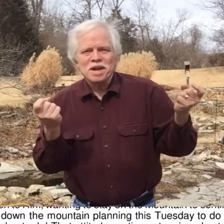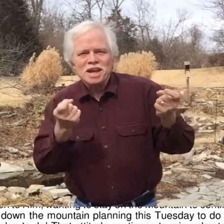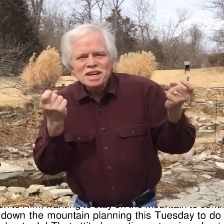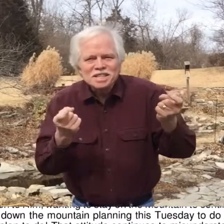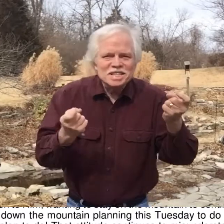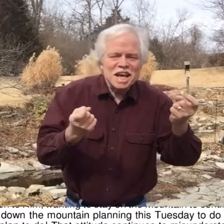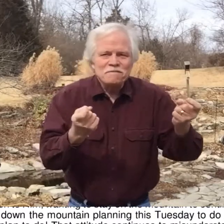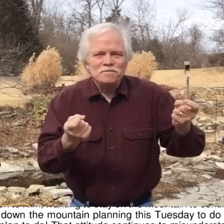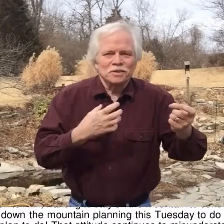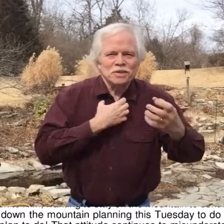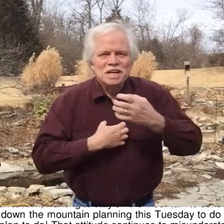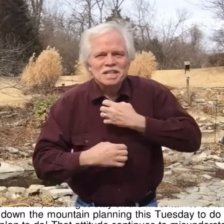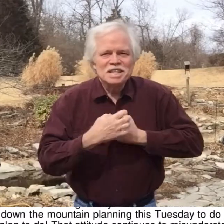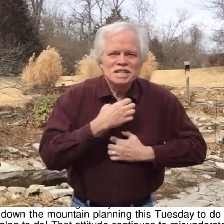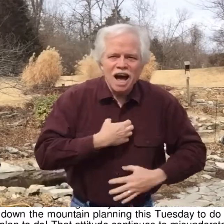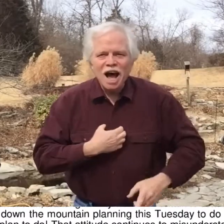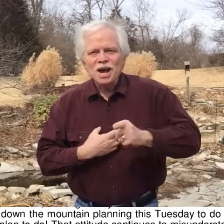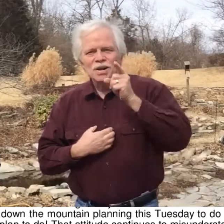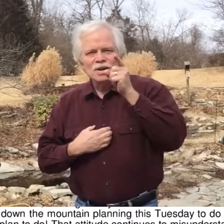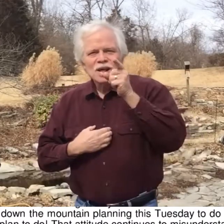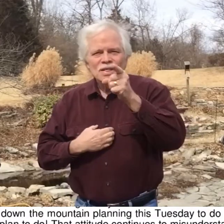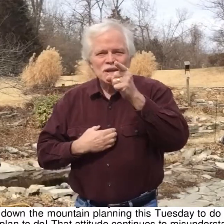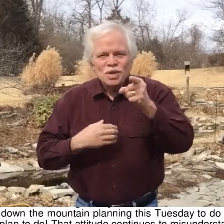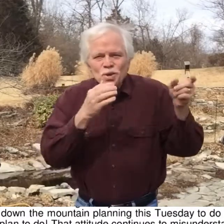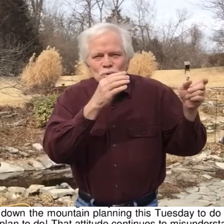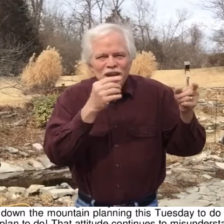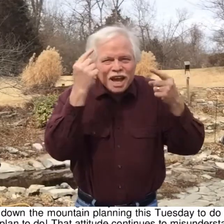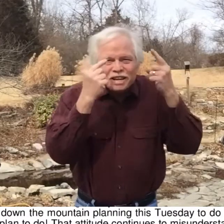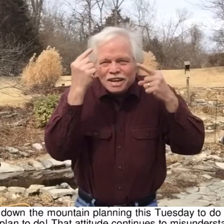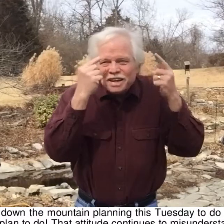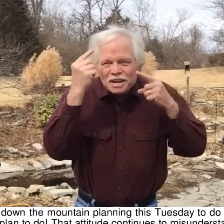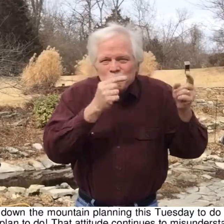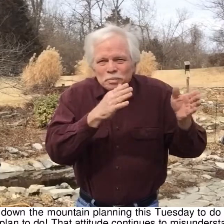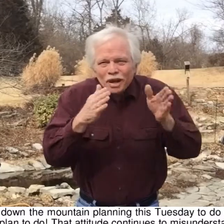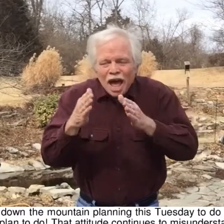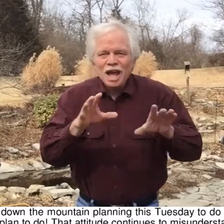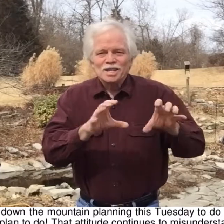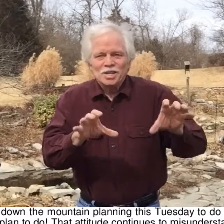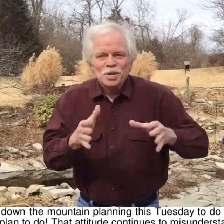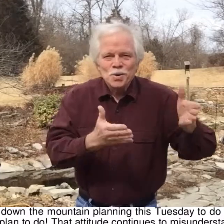sinful desire that you can plan for to do.